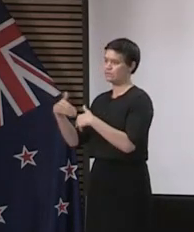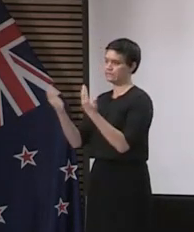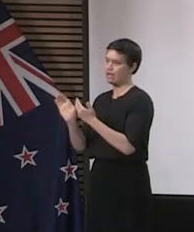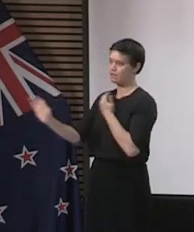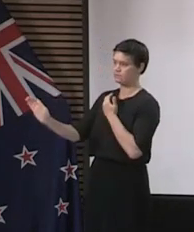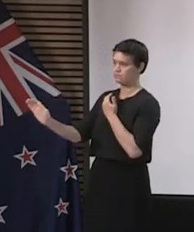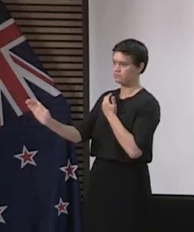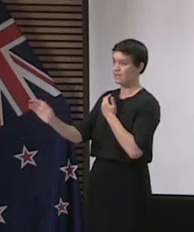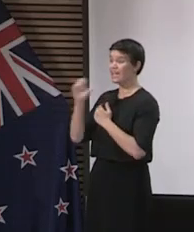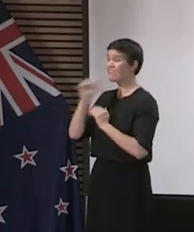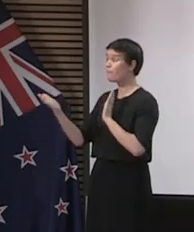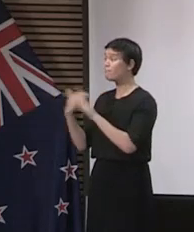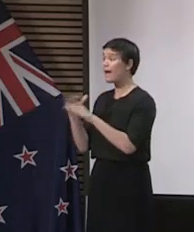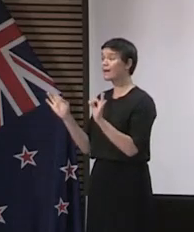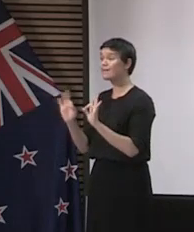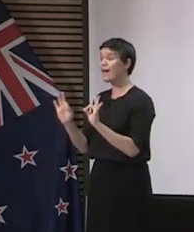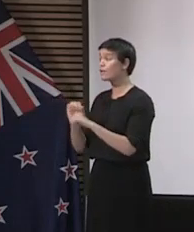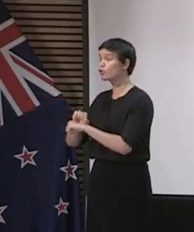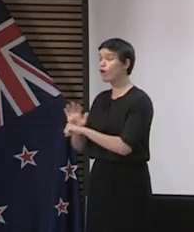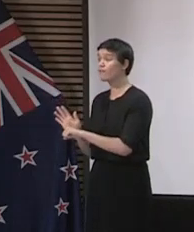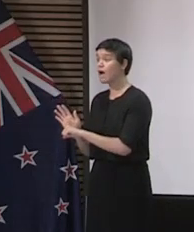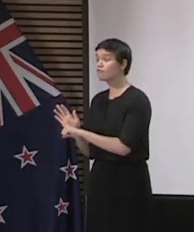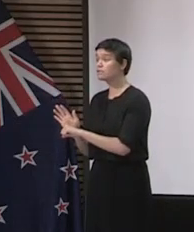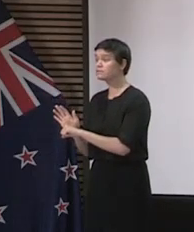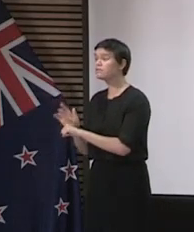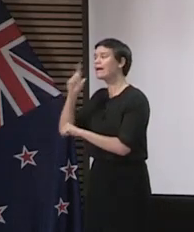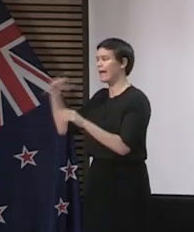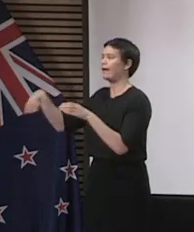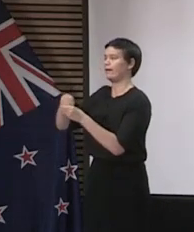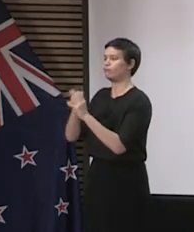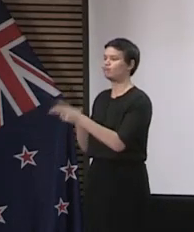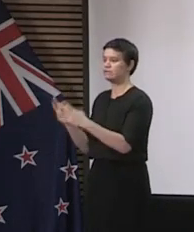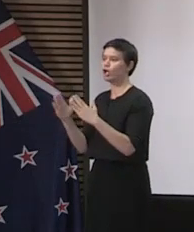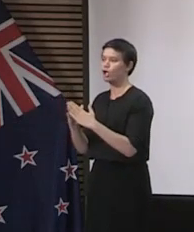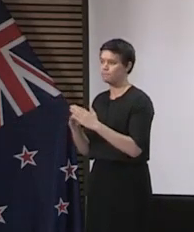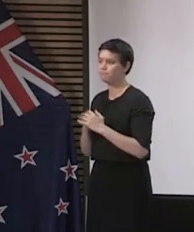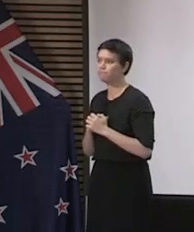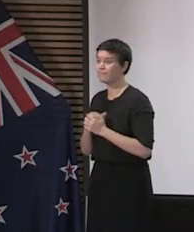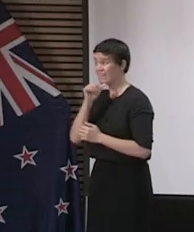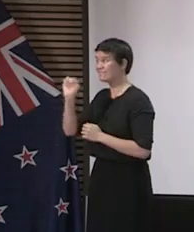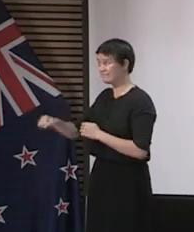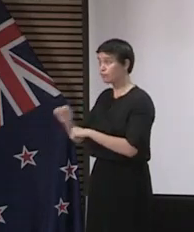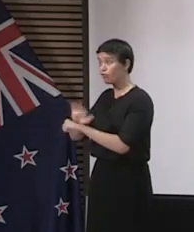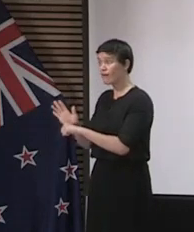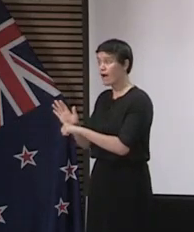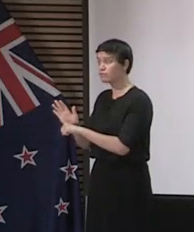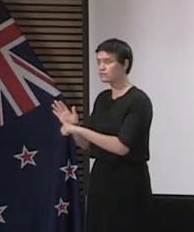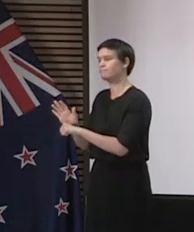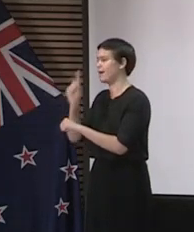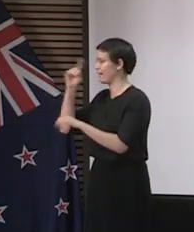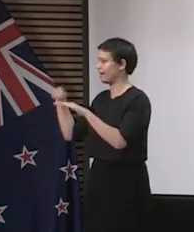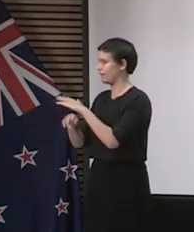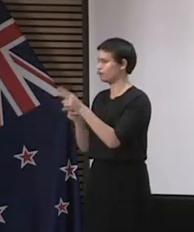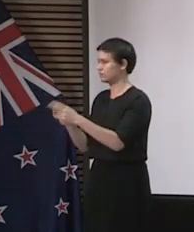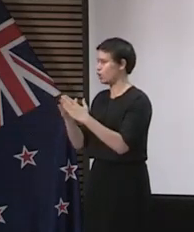If it's positive of course then they're not admitted. If it's negative then they still go into that 14 day isolation period. What I'm really interested in